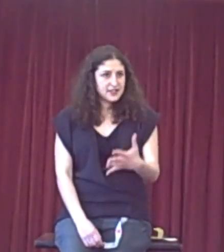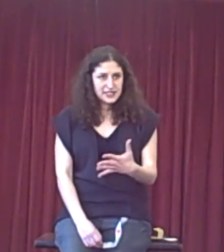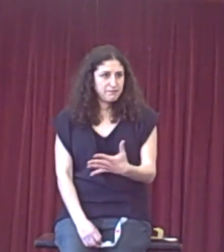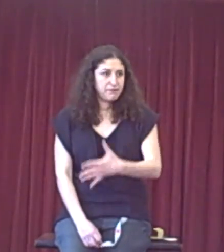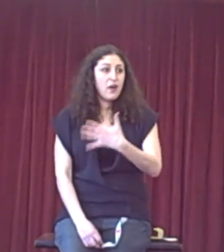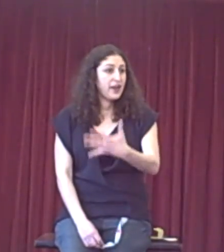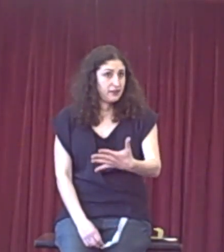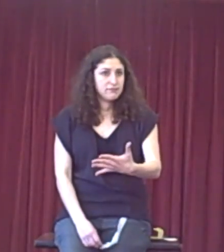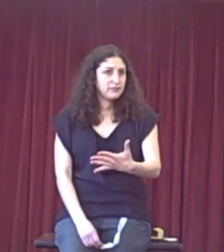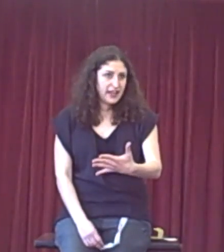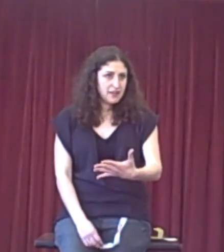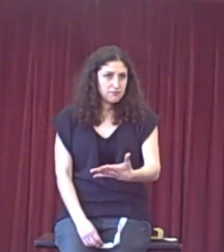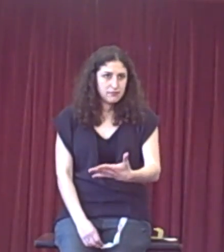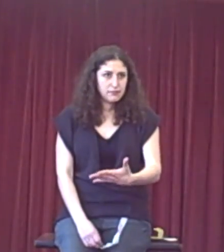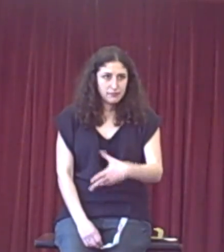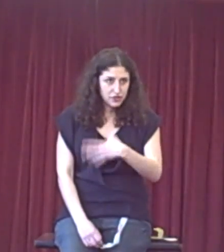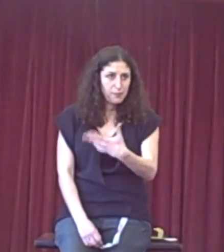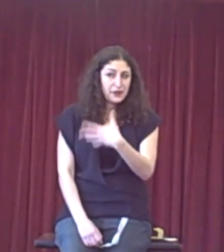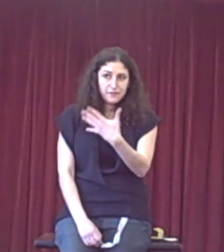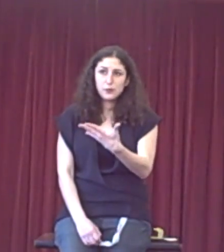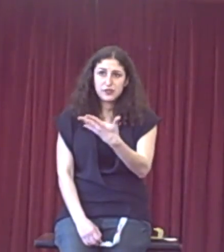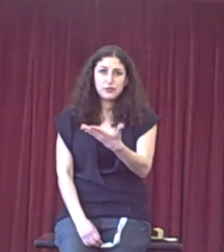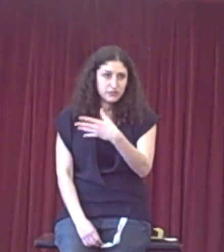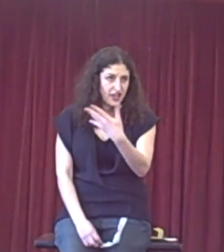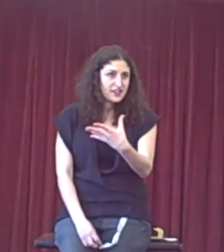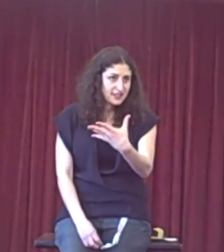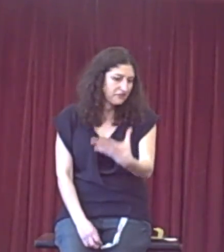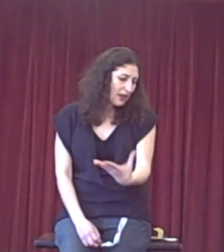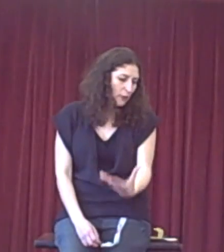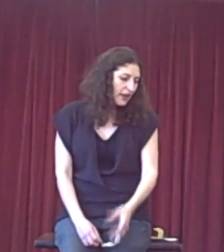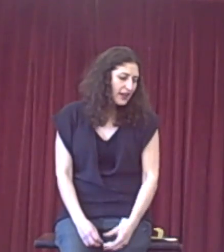That's fine, yeah? You're putting forward an alternative in that way.